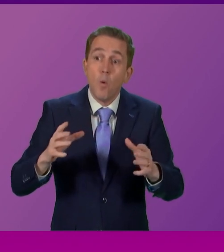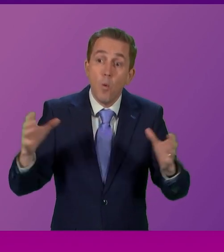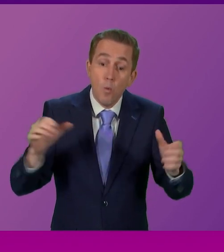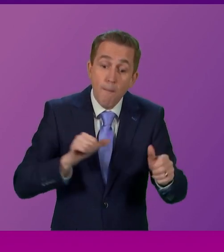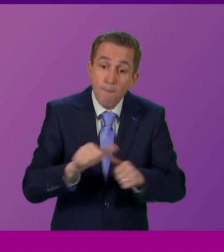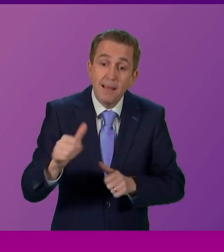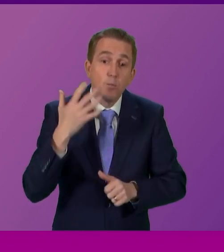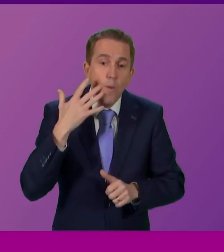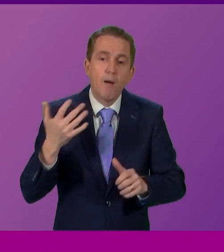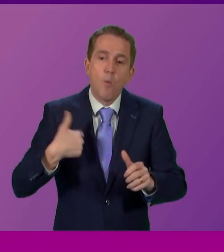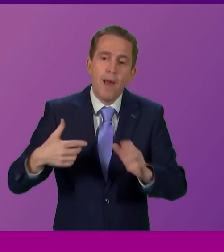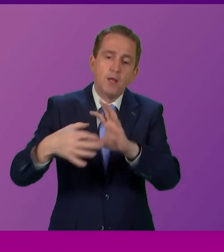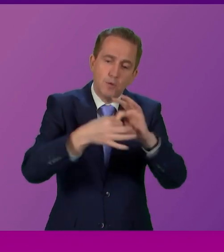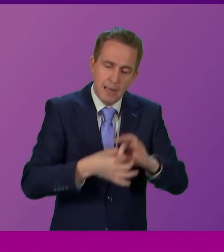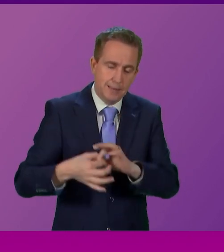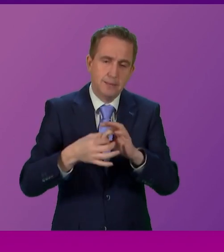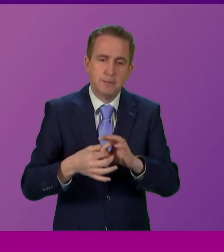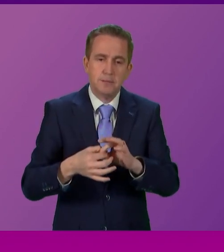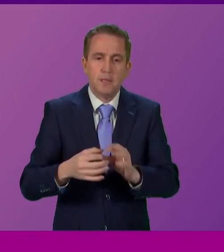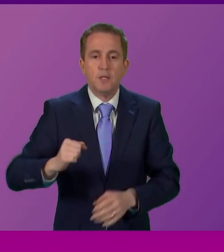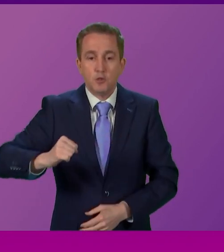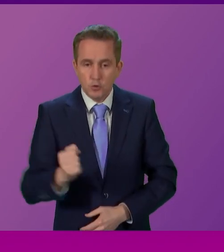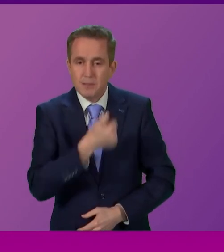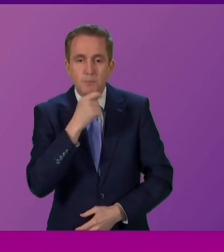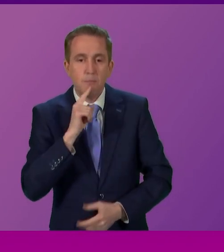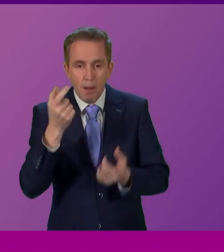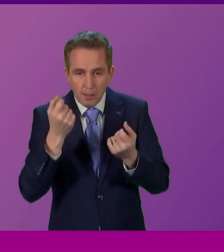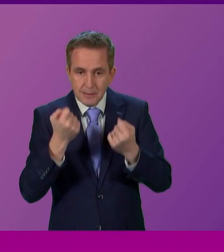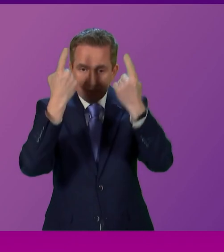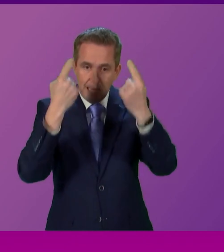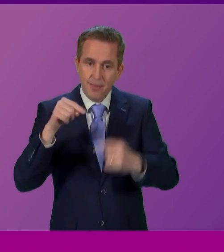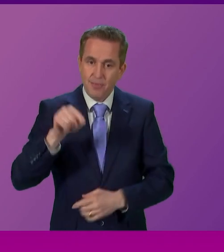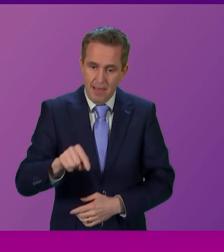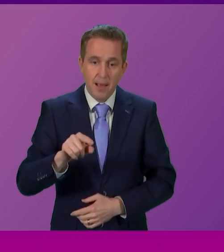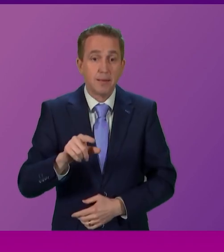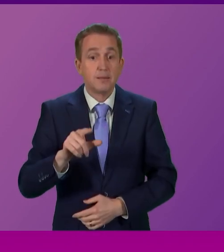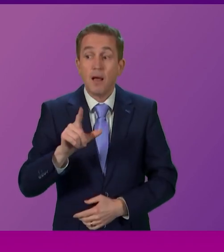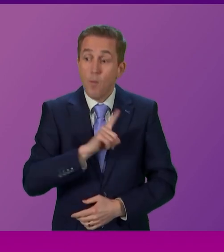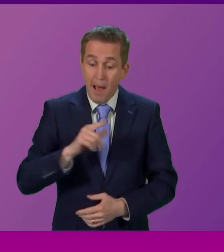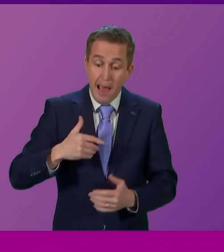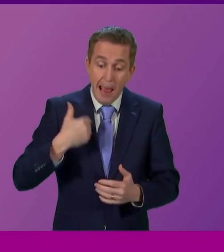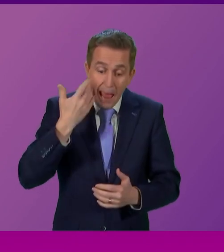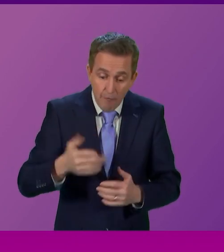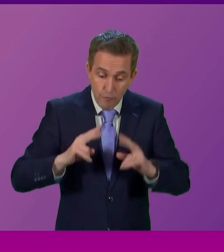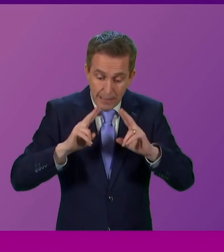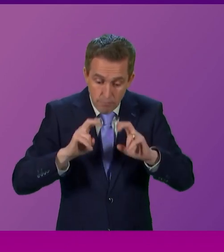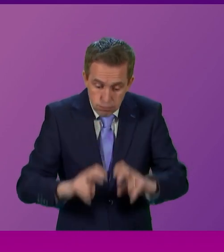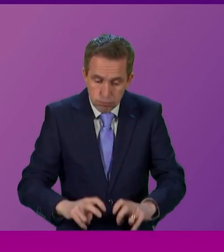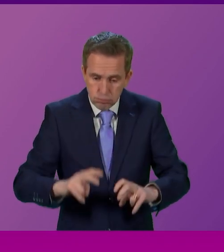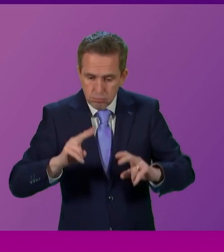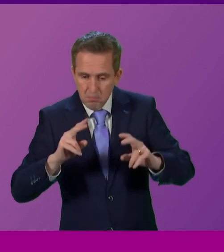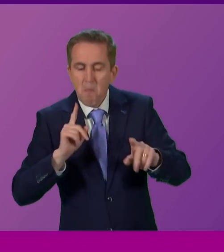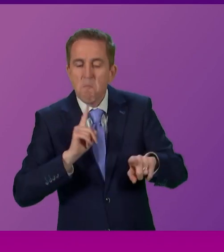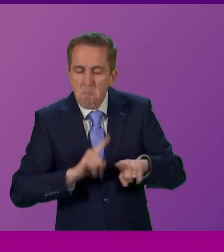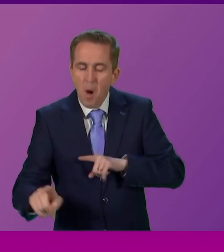united. The people of Scotland understand that, which is why poll after poll has shown that the majority of Scots